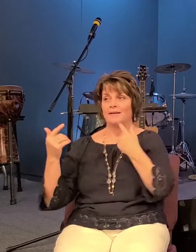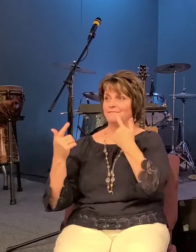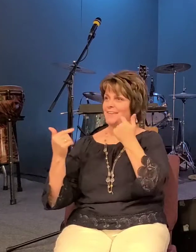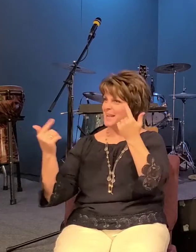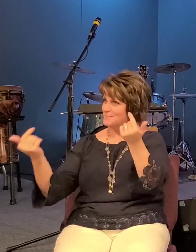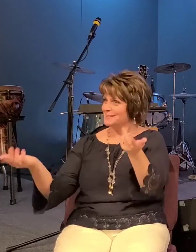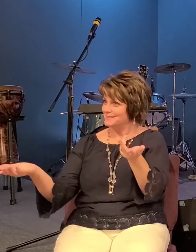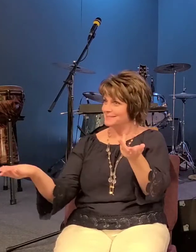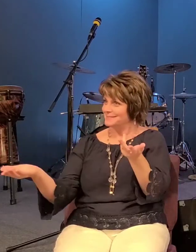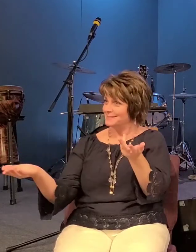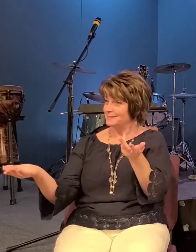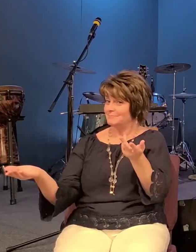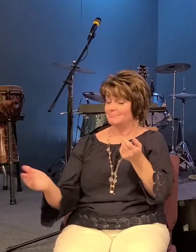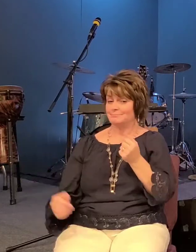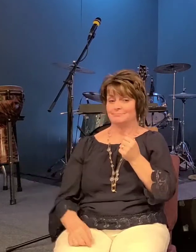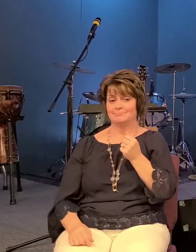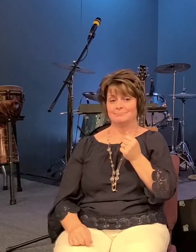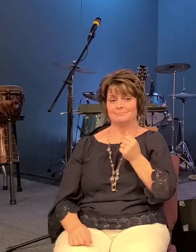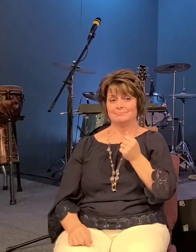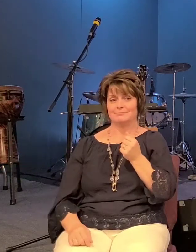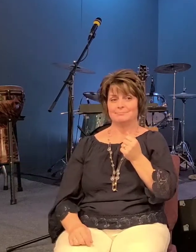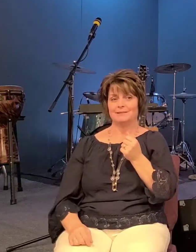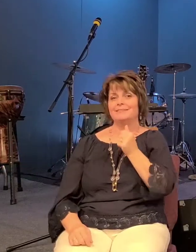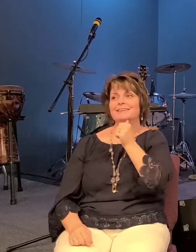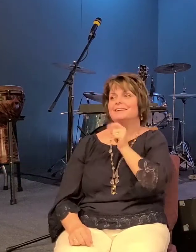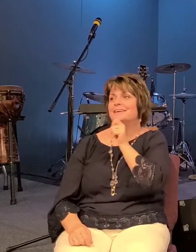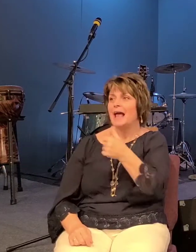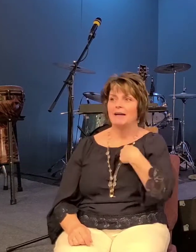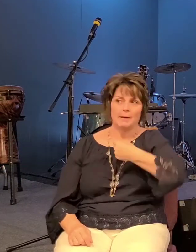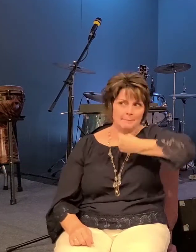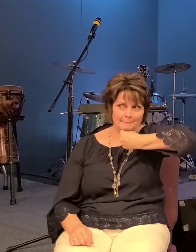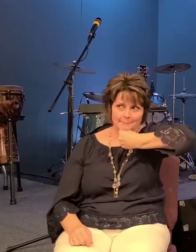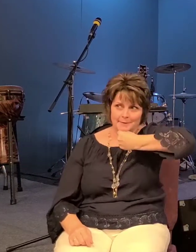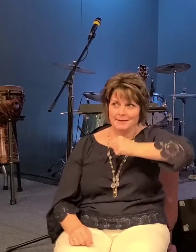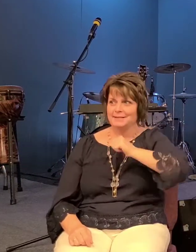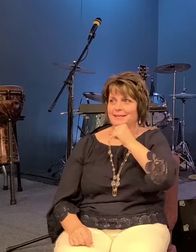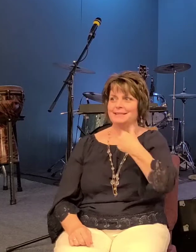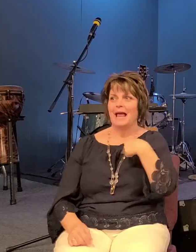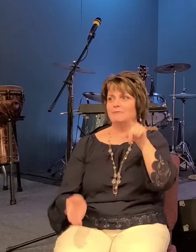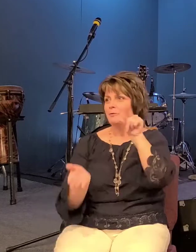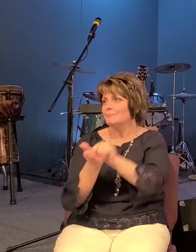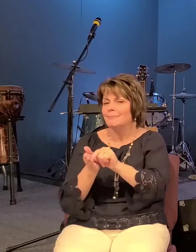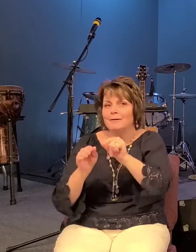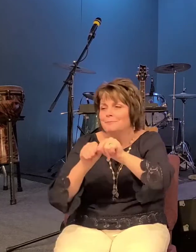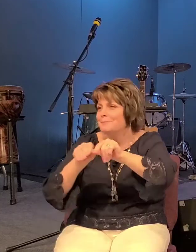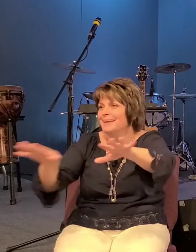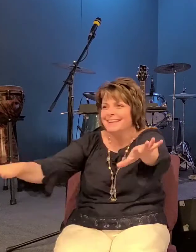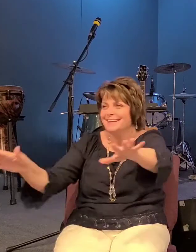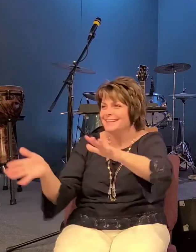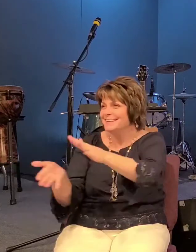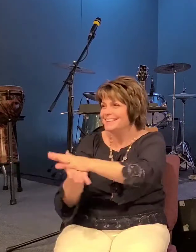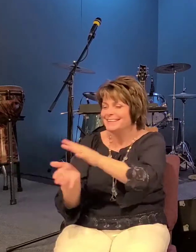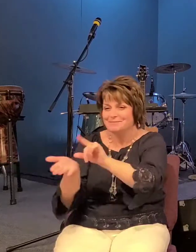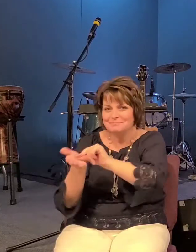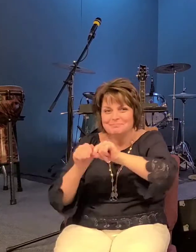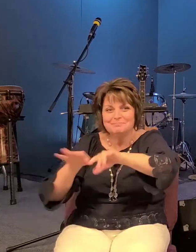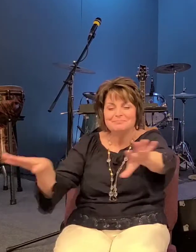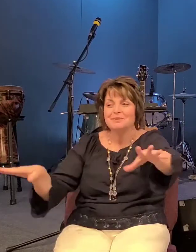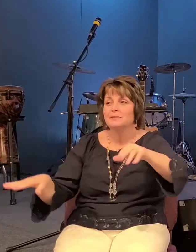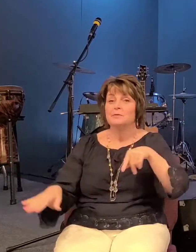and without any means of mass communication without any means of mass marketing